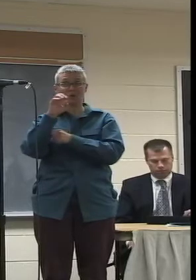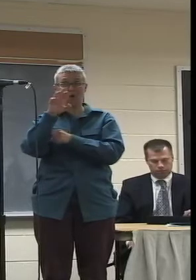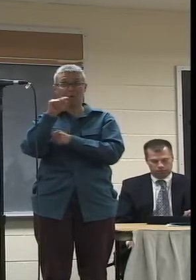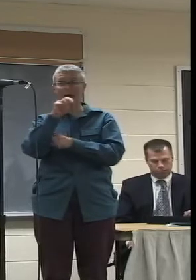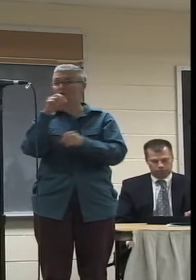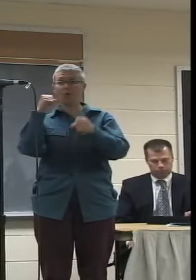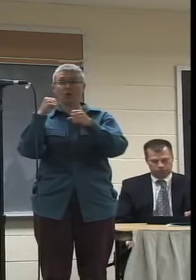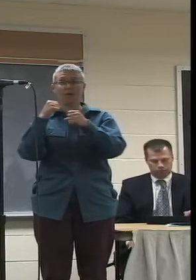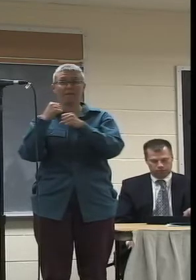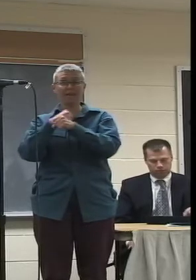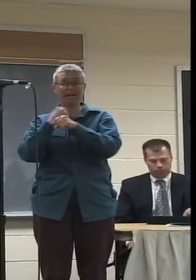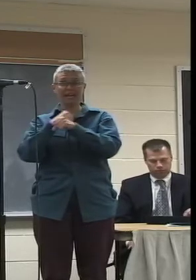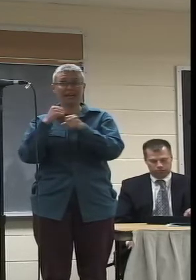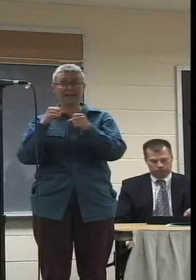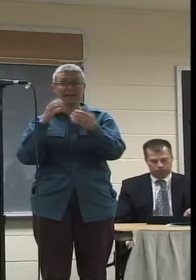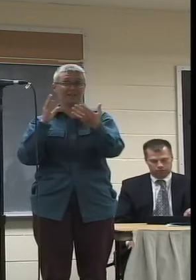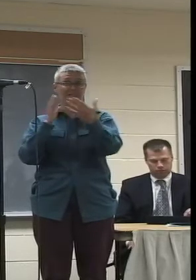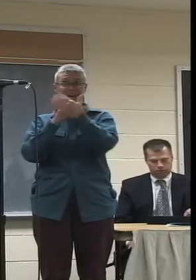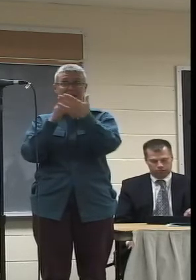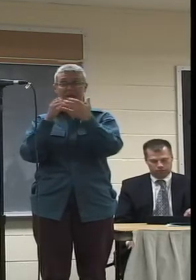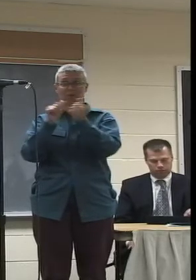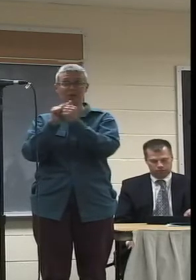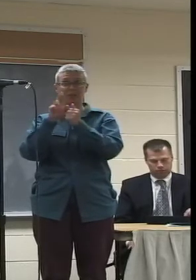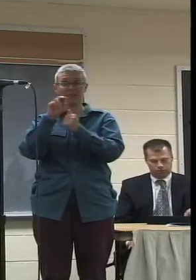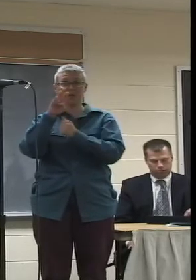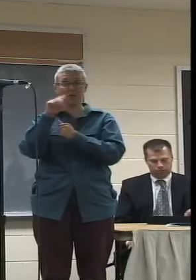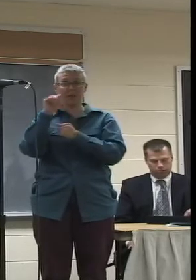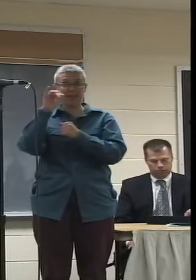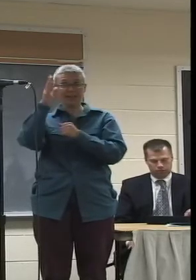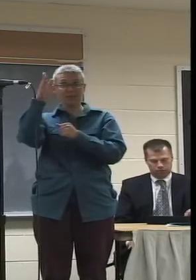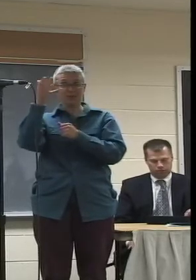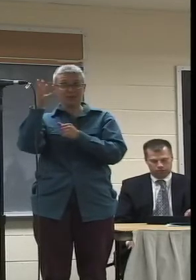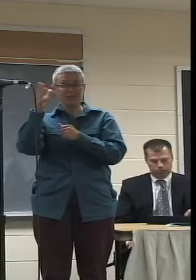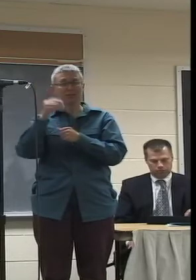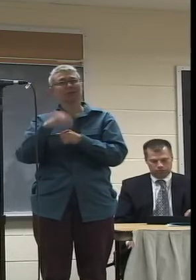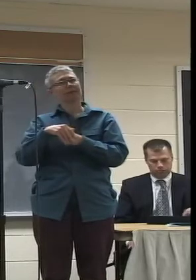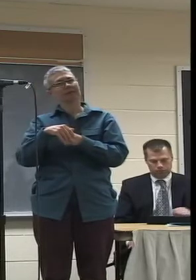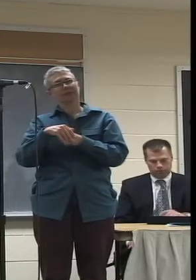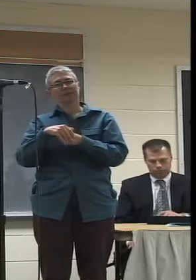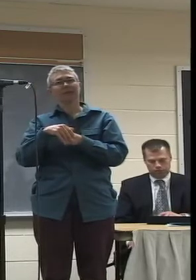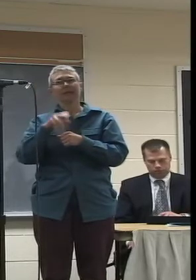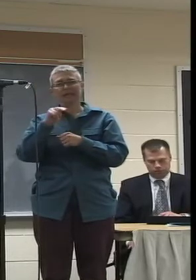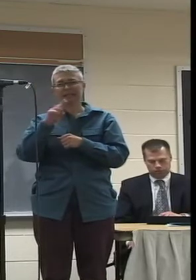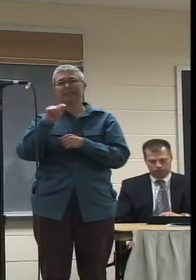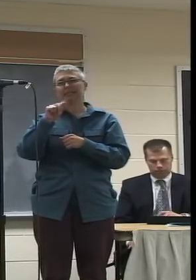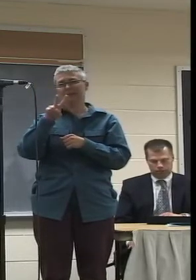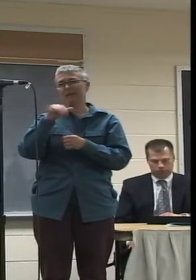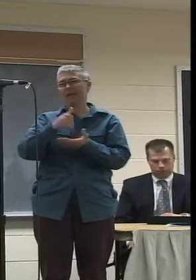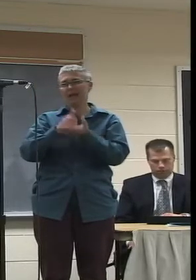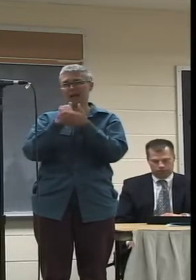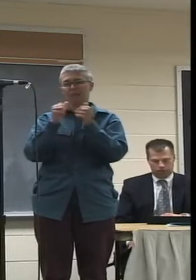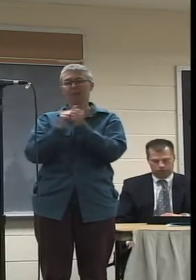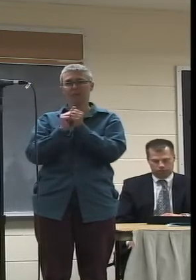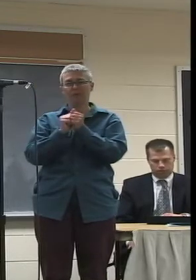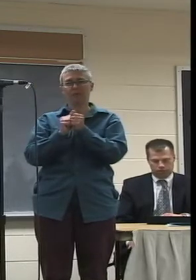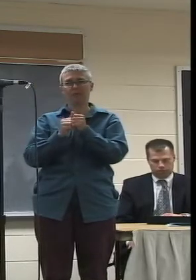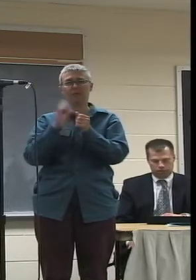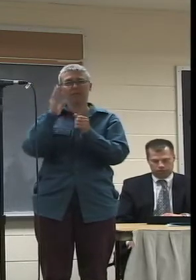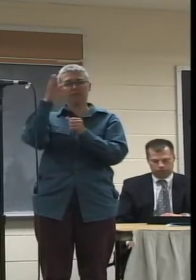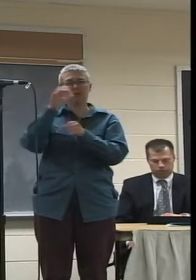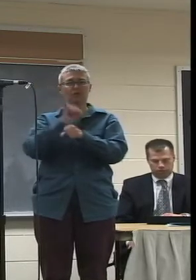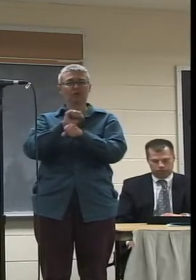for media literacy. And I think NCTV can play a huge role in that locally. So I'd just like to see you encourage that.